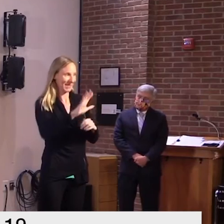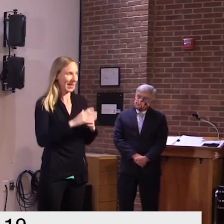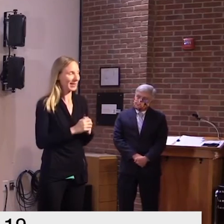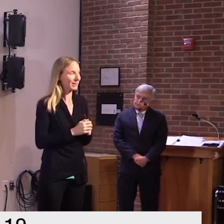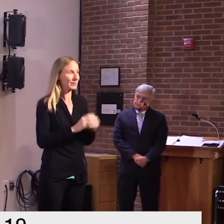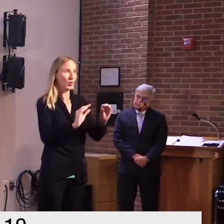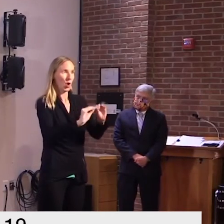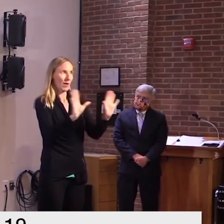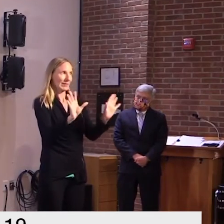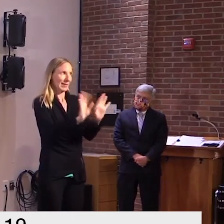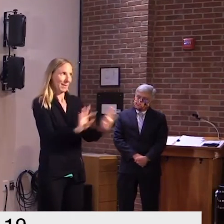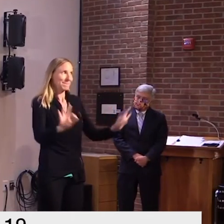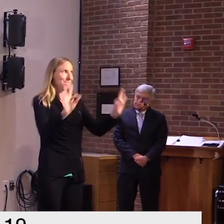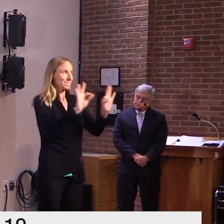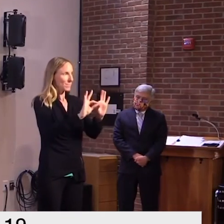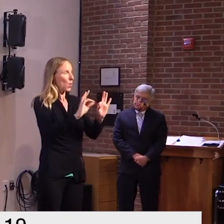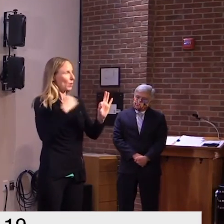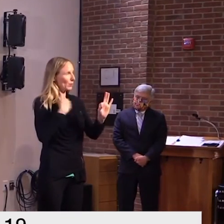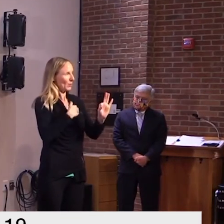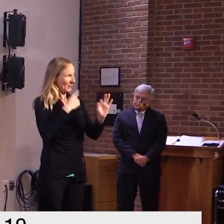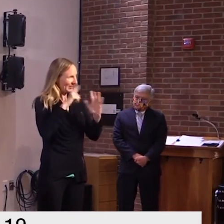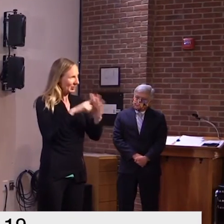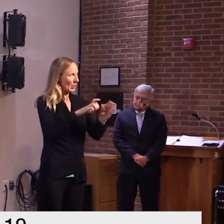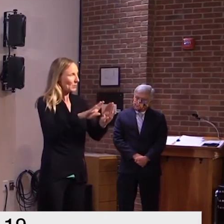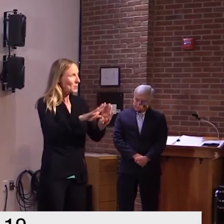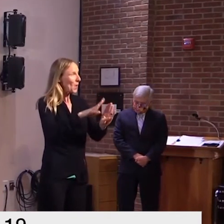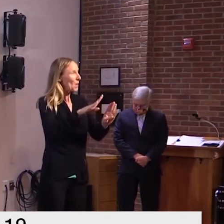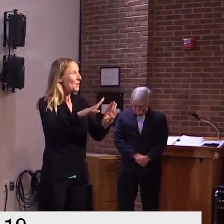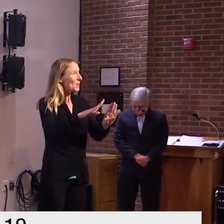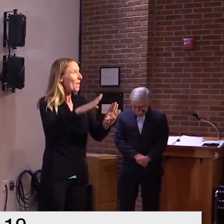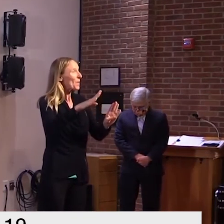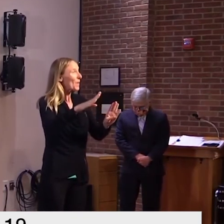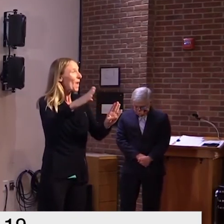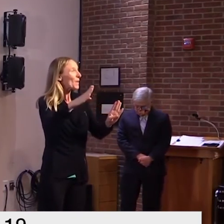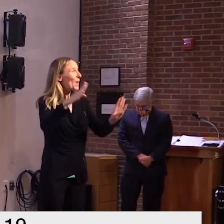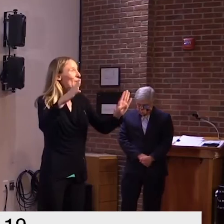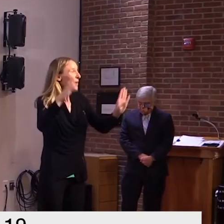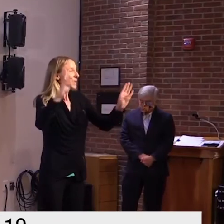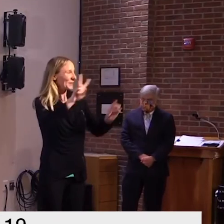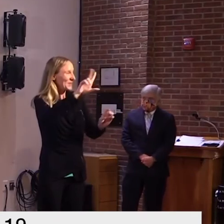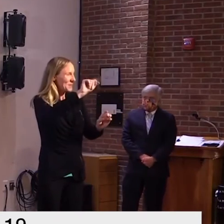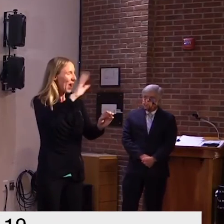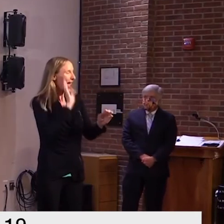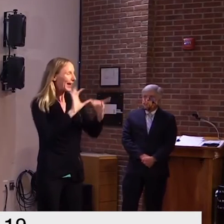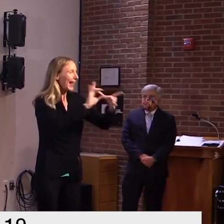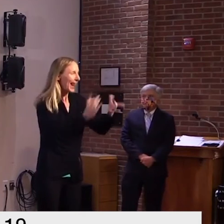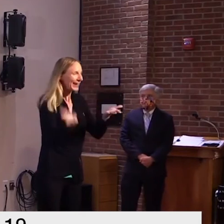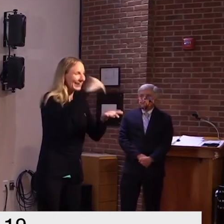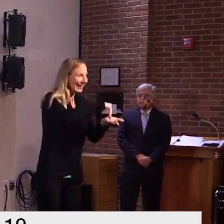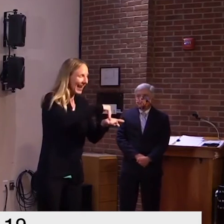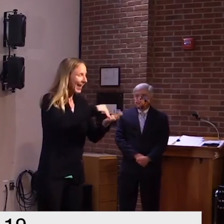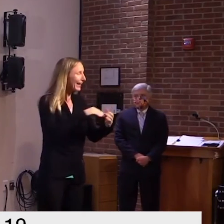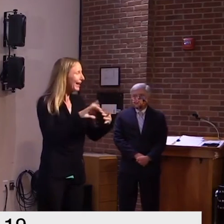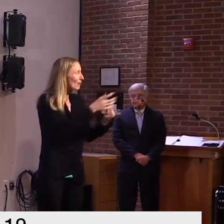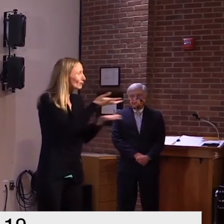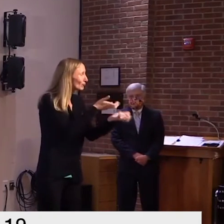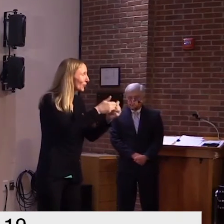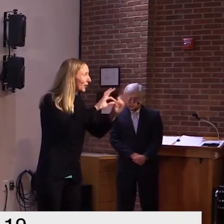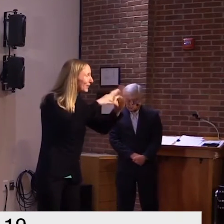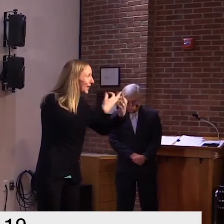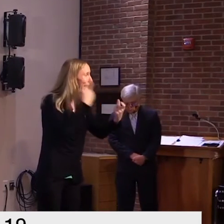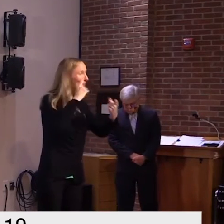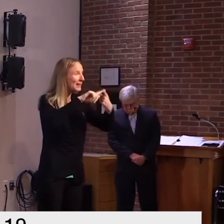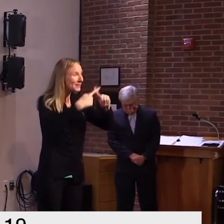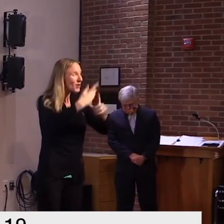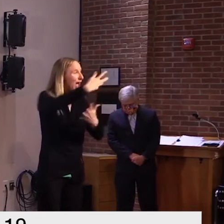the theme here is we're continuing to restart and reopen vermont and reconnect connecting with families connecting